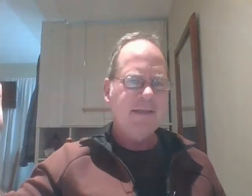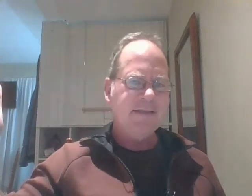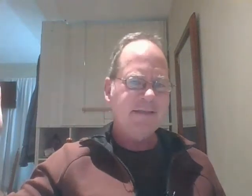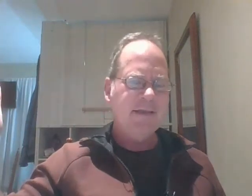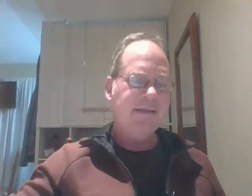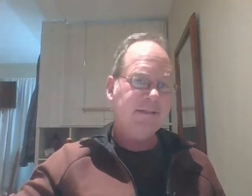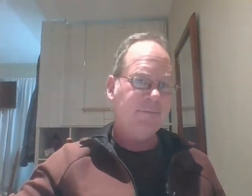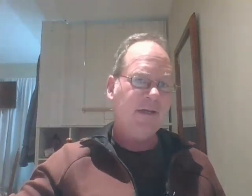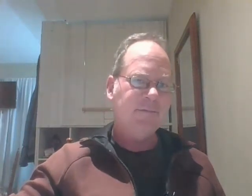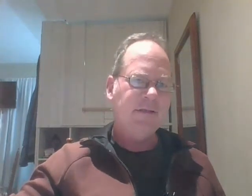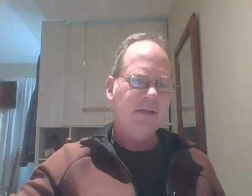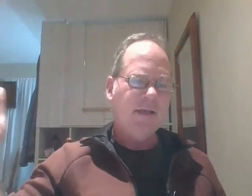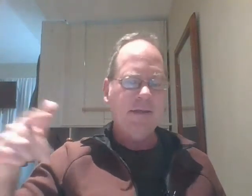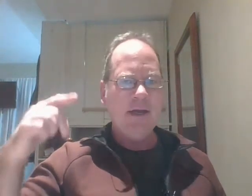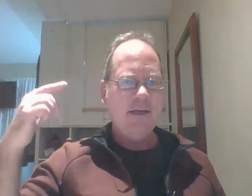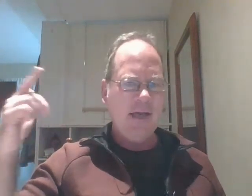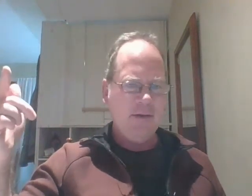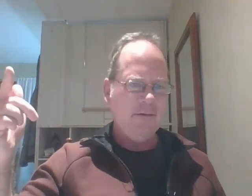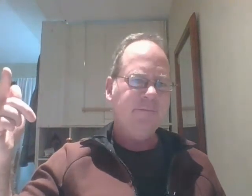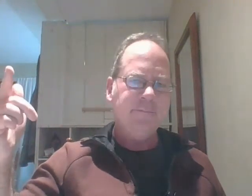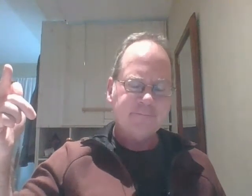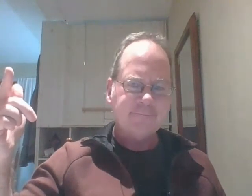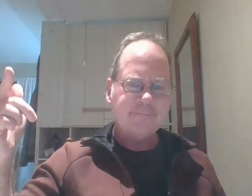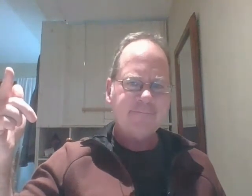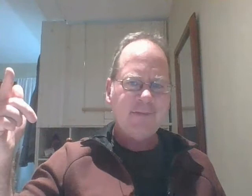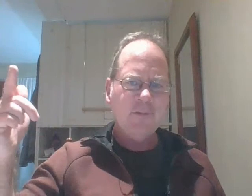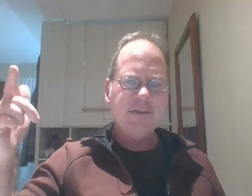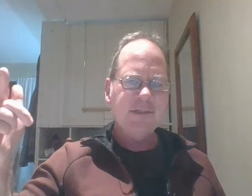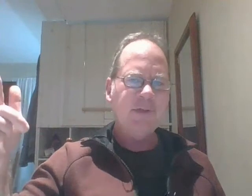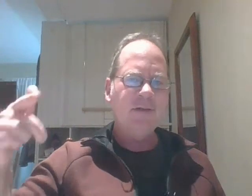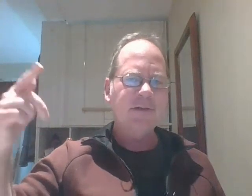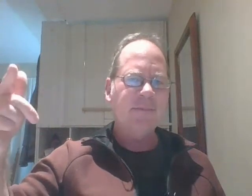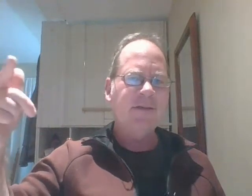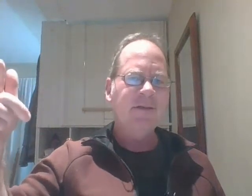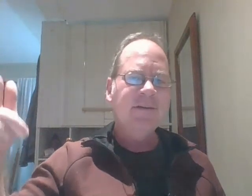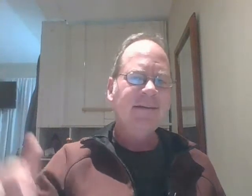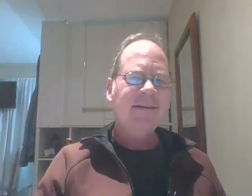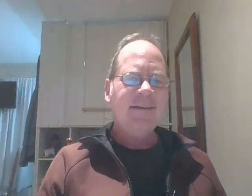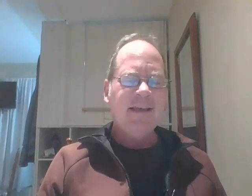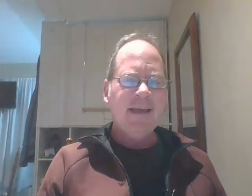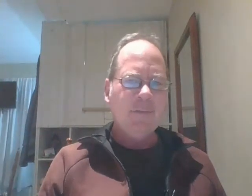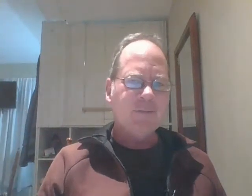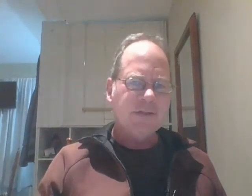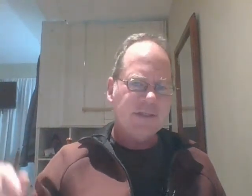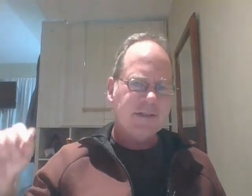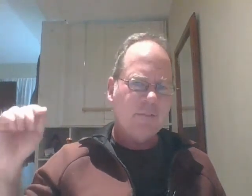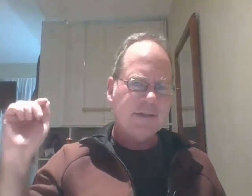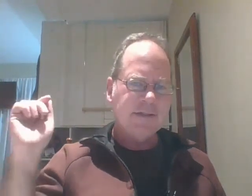say that did surprise me that i did not know it's always nice when you learn something new anyways what justin amash said